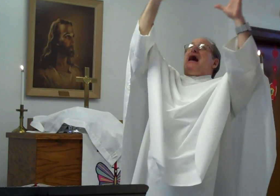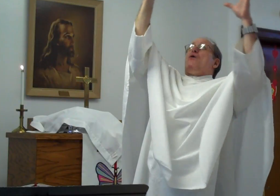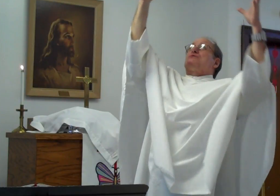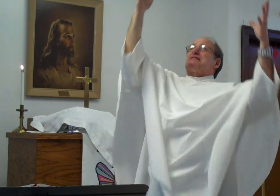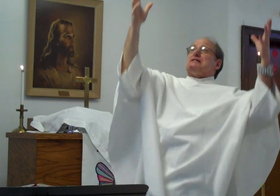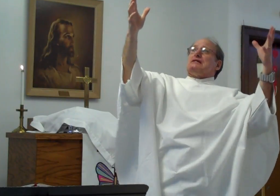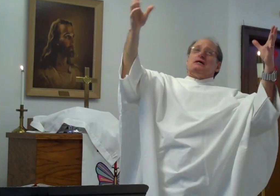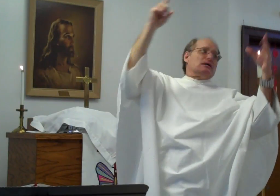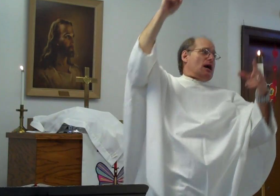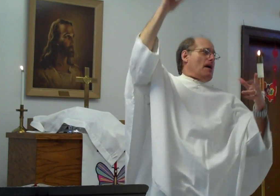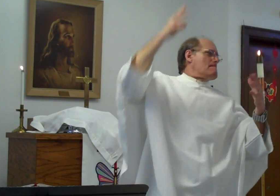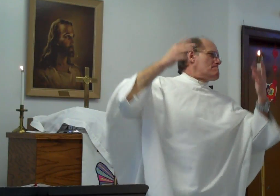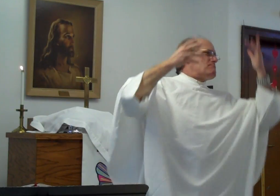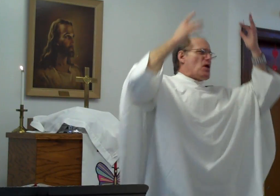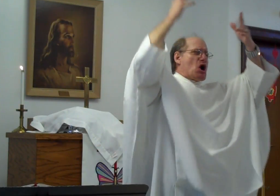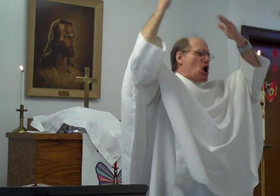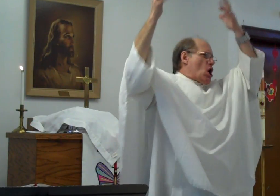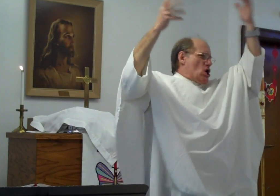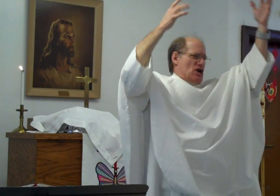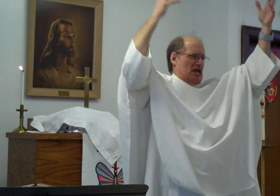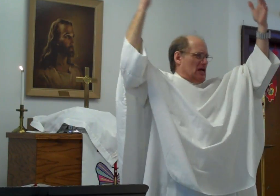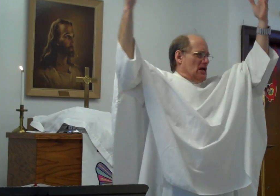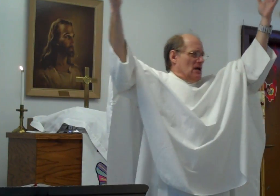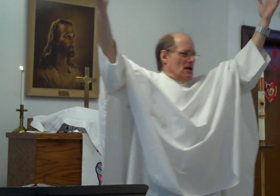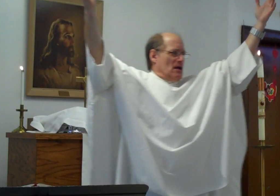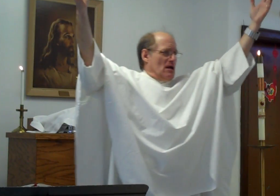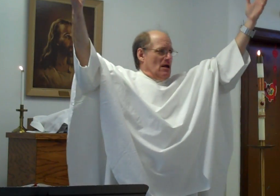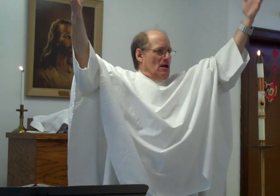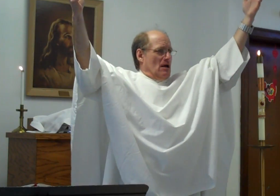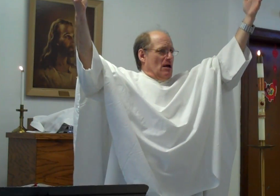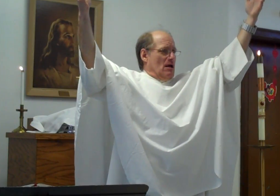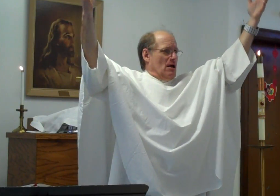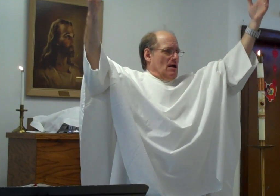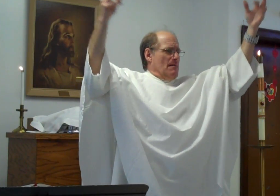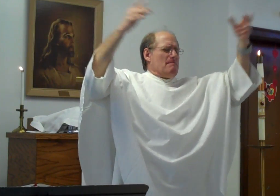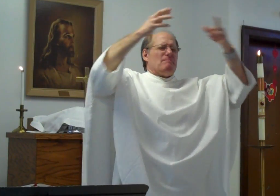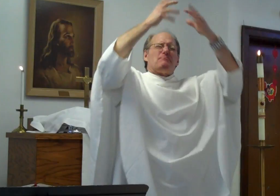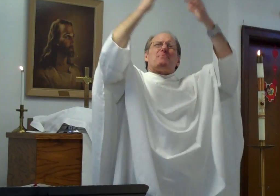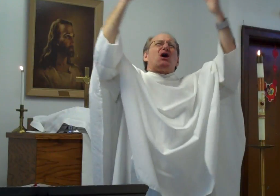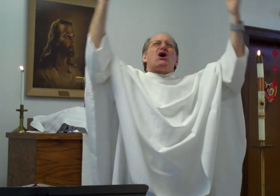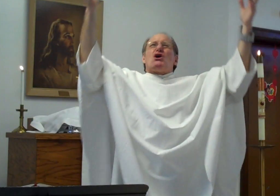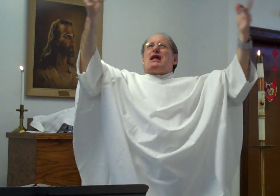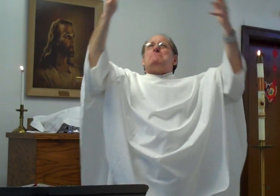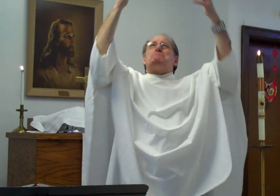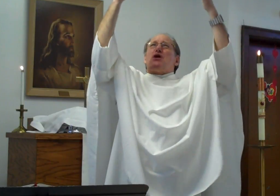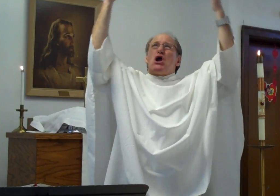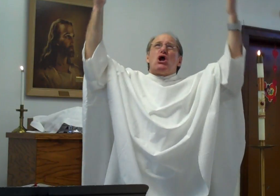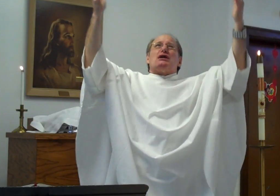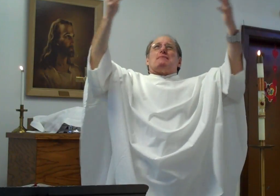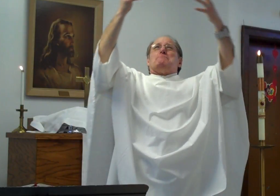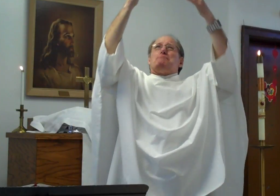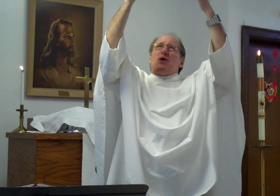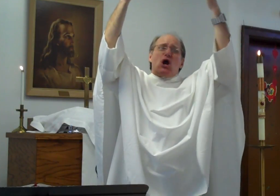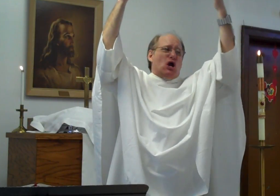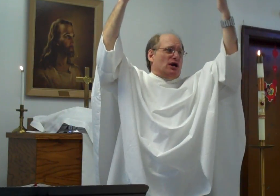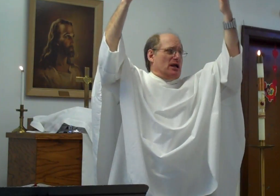mountain burned, burned and burned and burned.